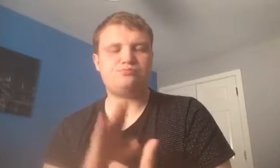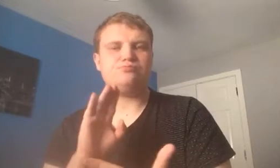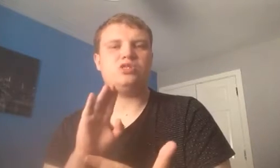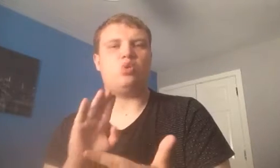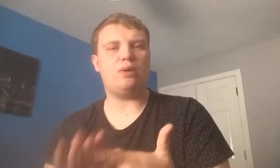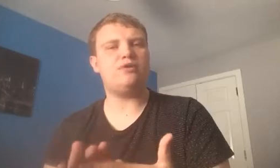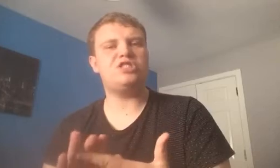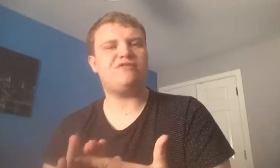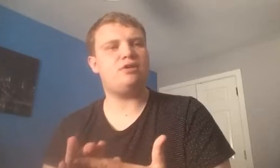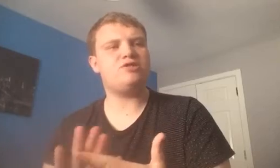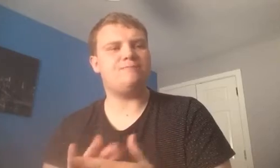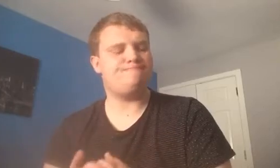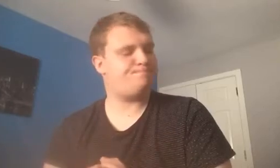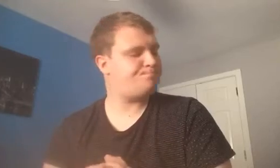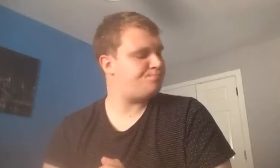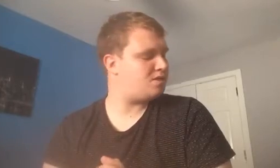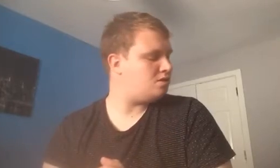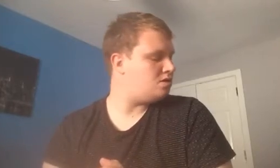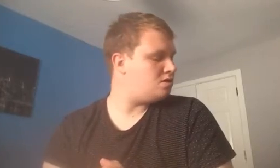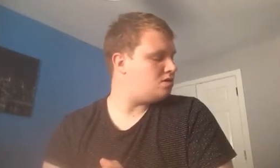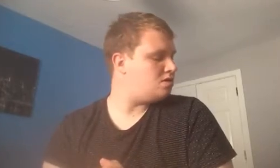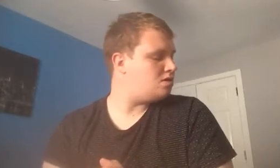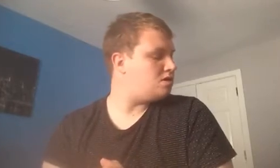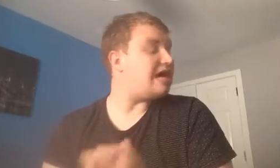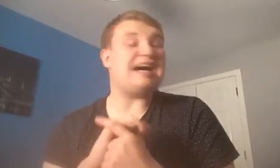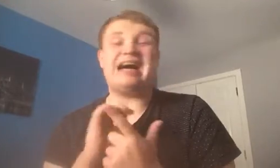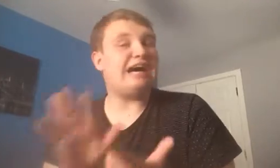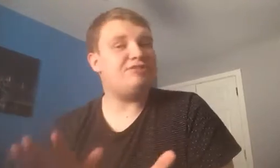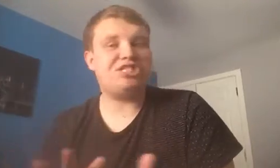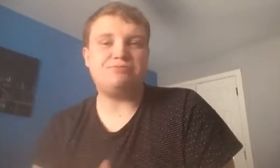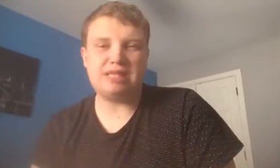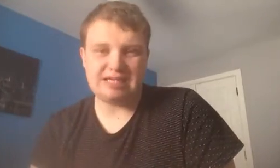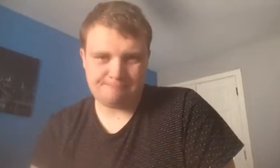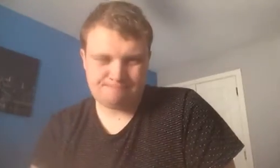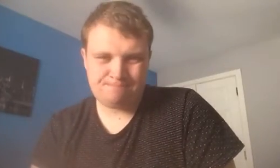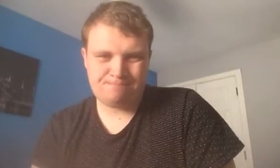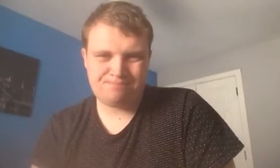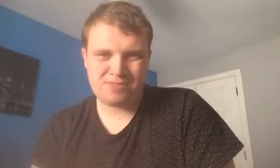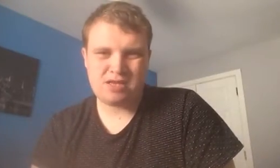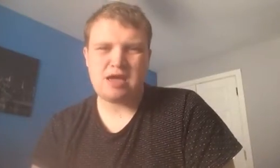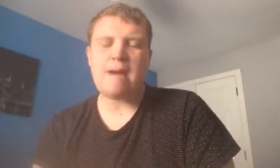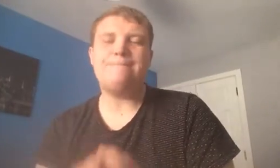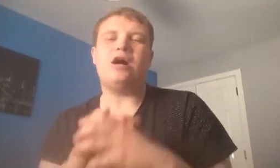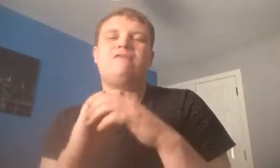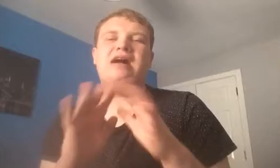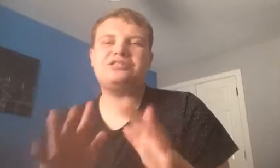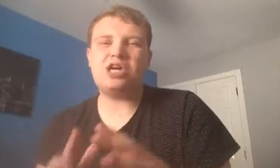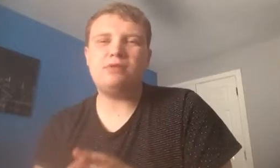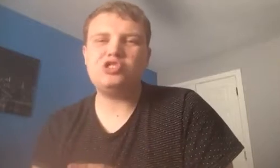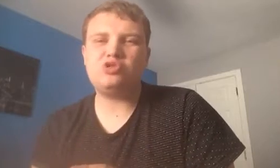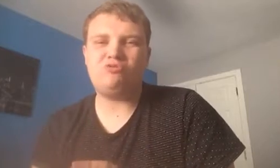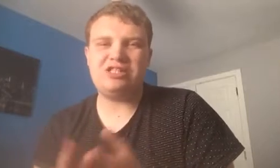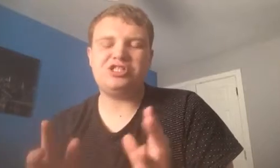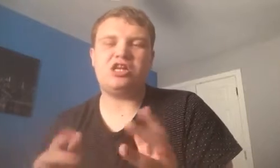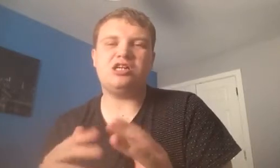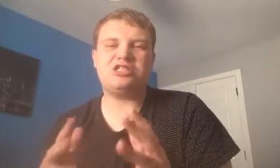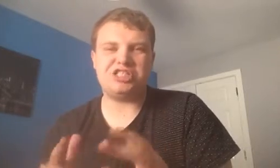1.7 million, I haven't seen him play. But, if that's how much Rangers are to